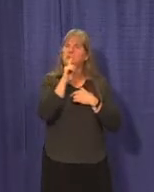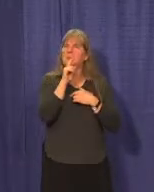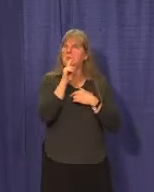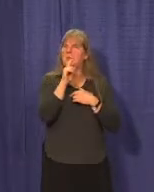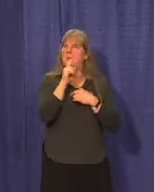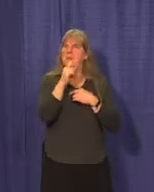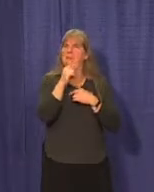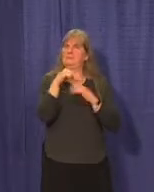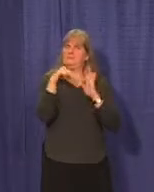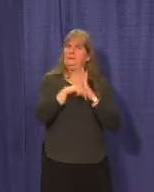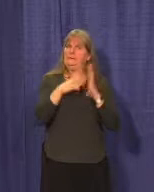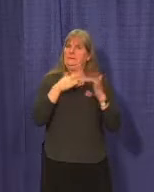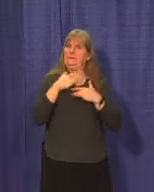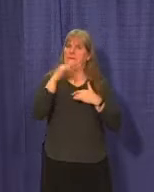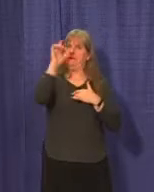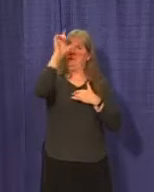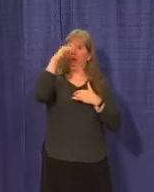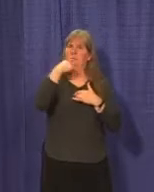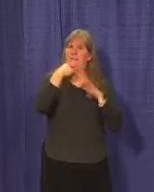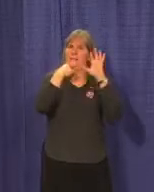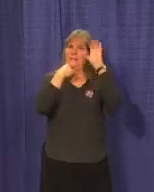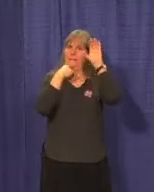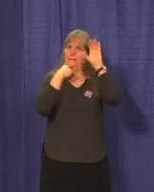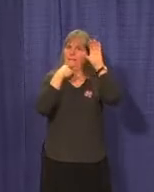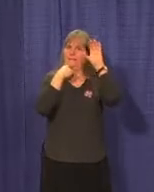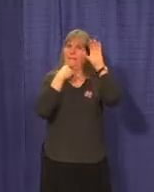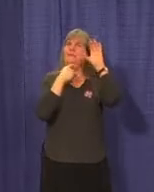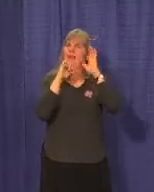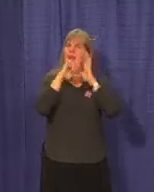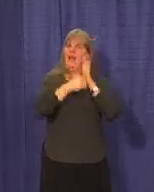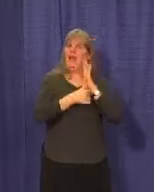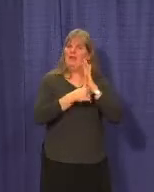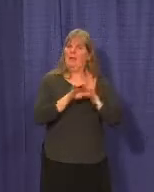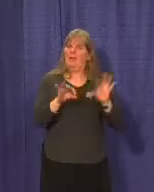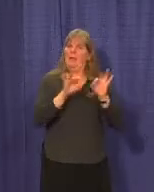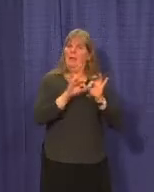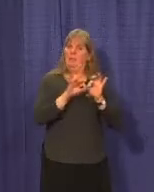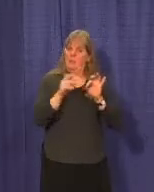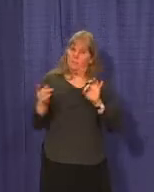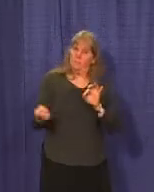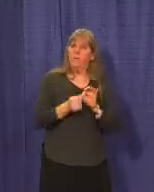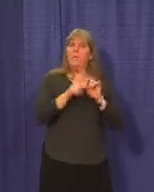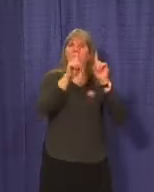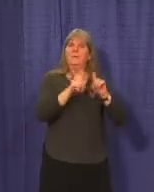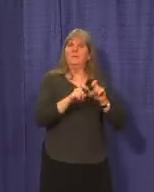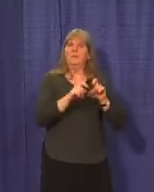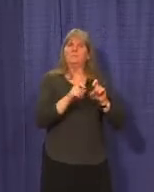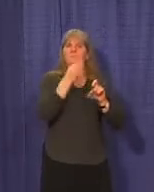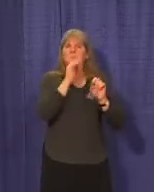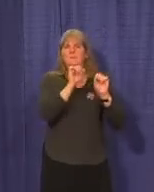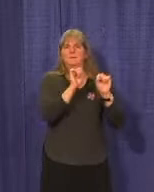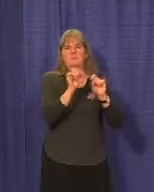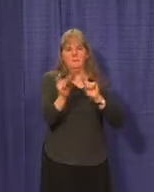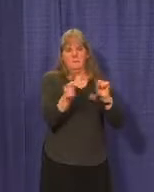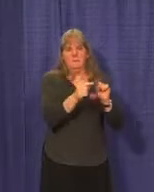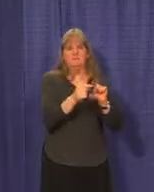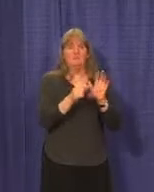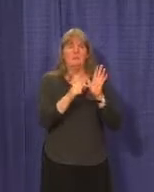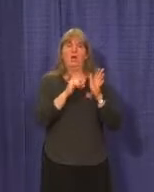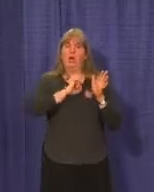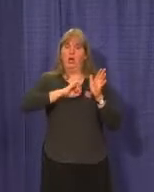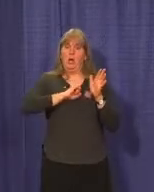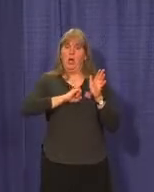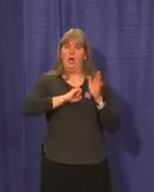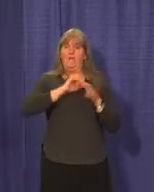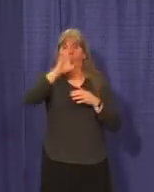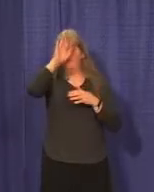concerned about. And these are ones that we emphasize the importance of testing as soon as possible. So you see cough and